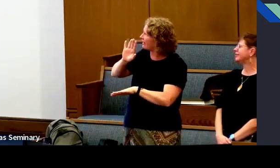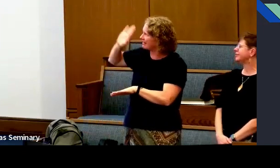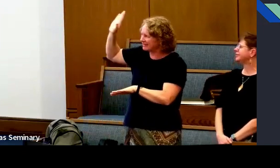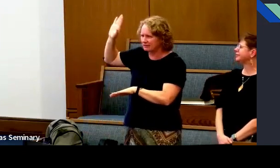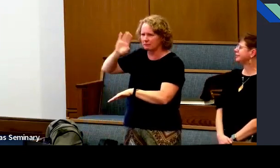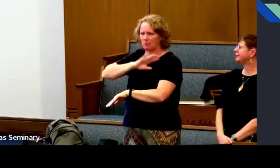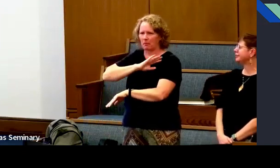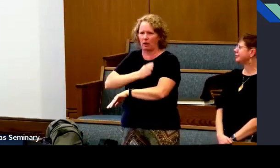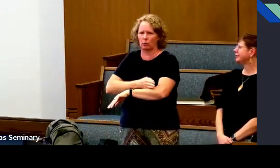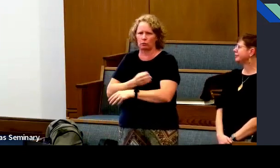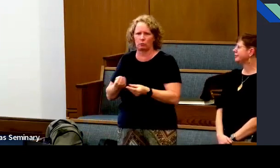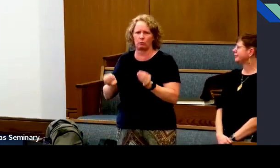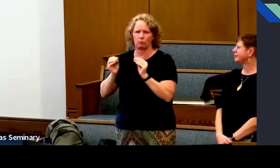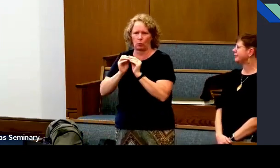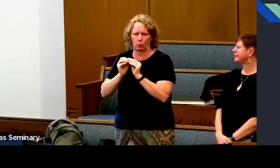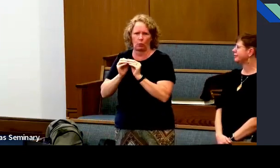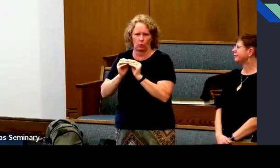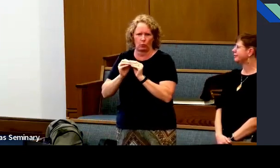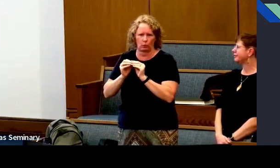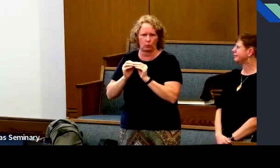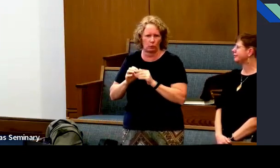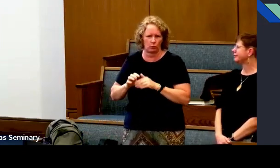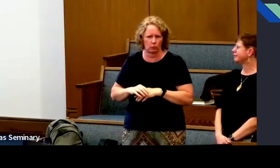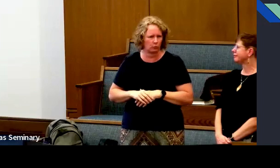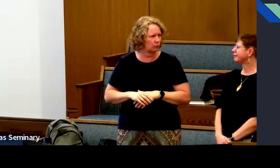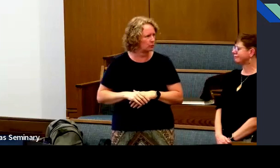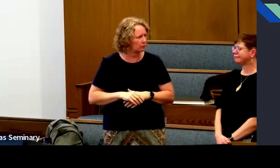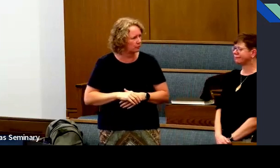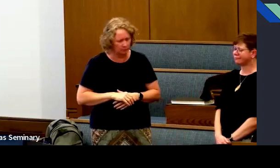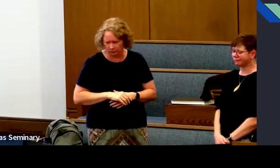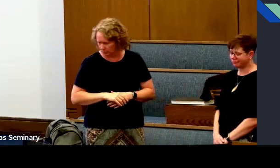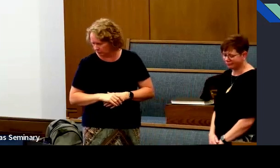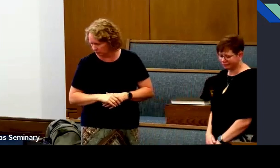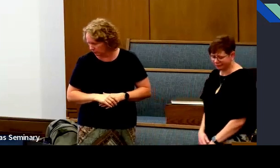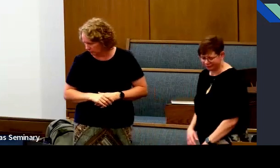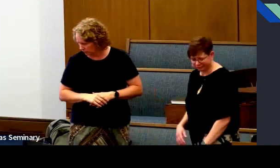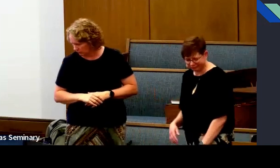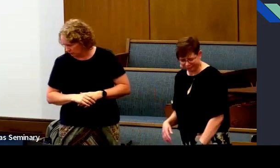It will happen, but that you'll be able to see his power more.